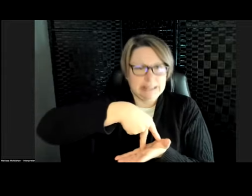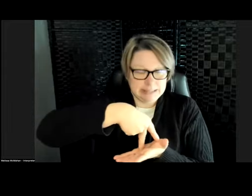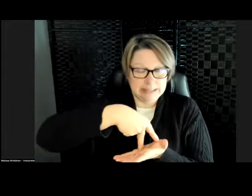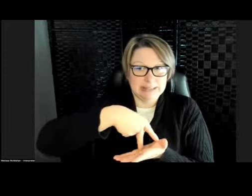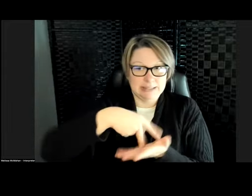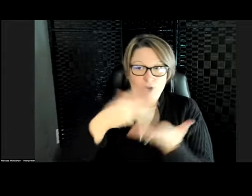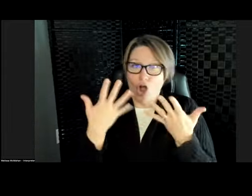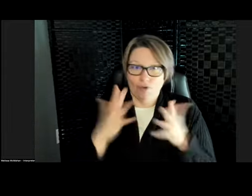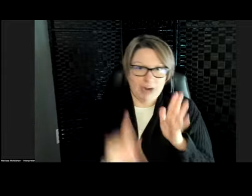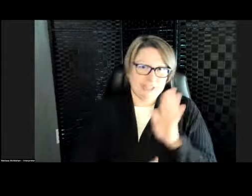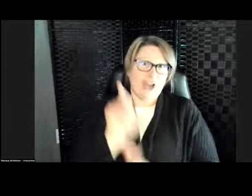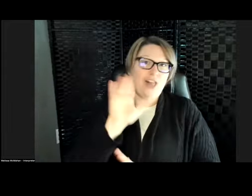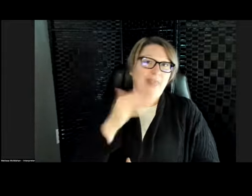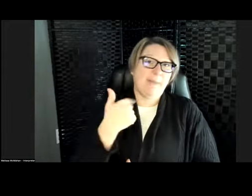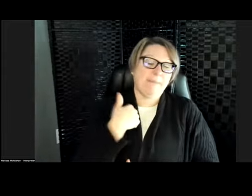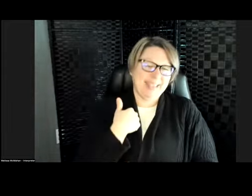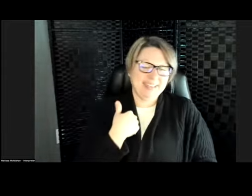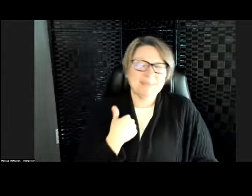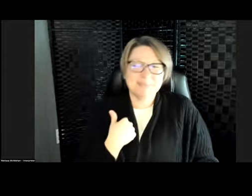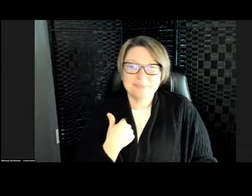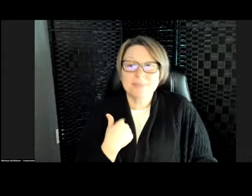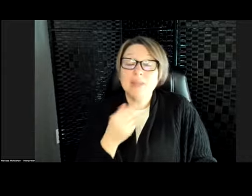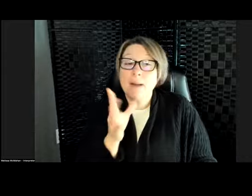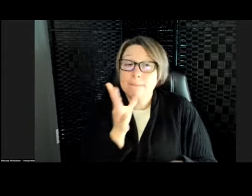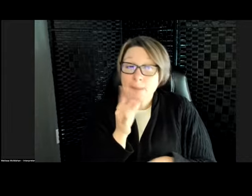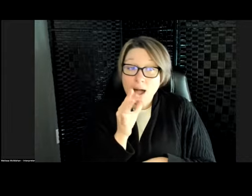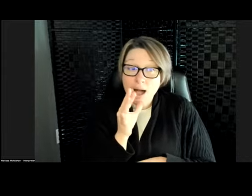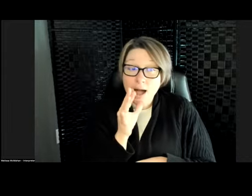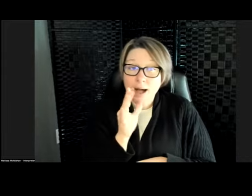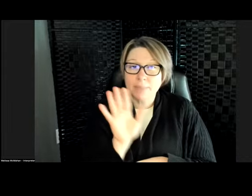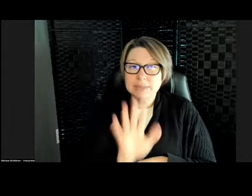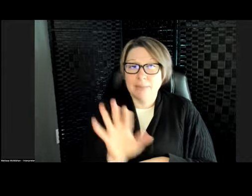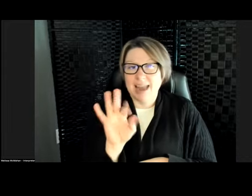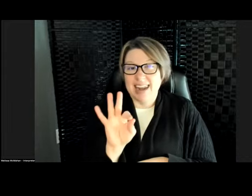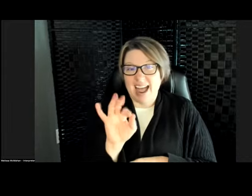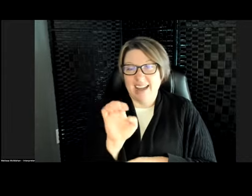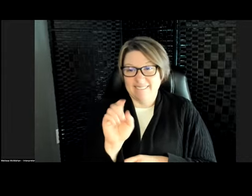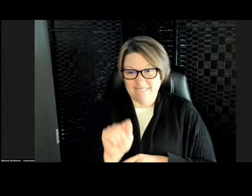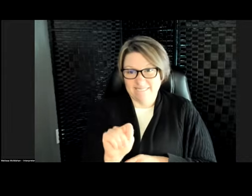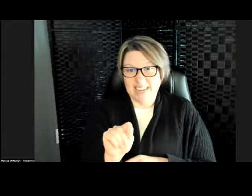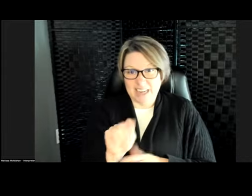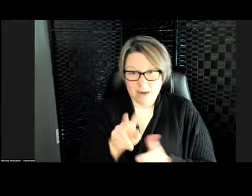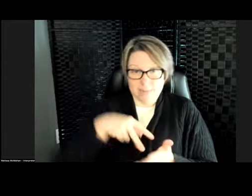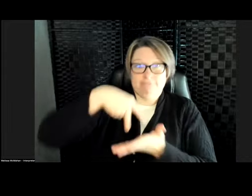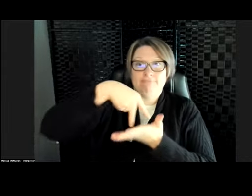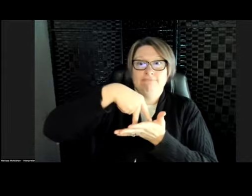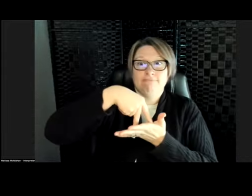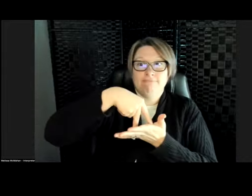than me. Our mom, Crystal, is about nine feet tall on her hind legs. And their dad,